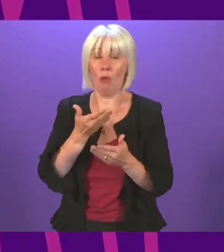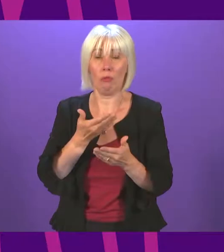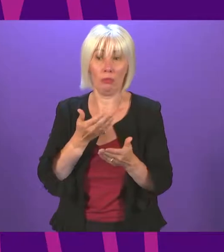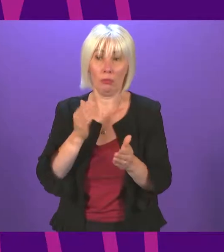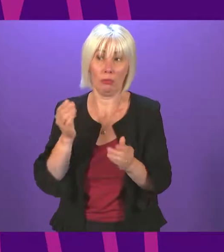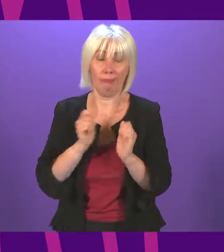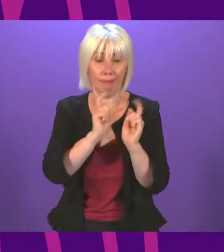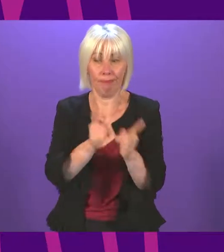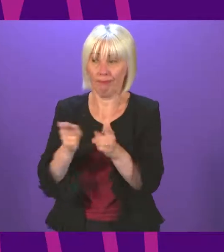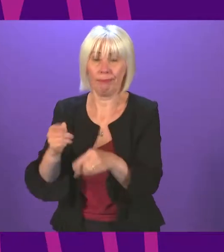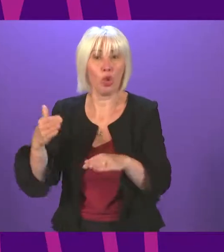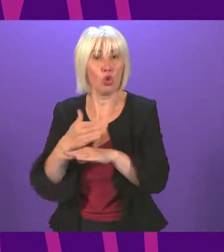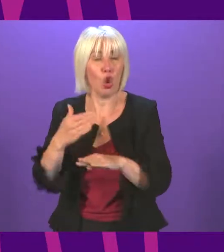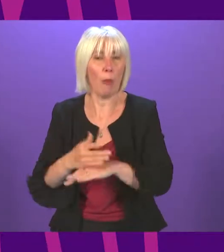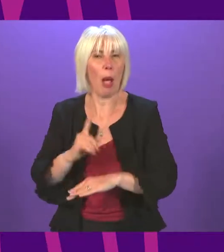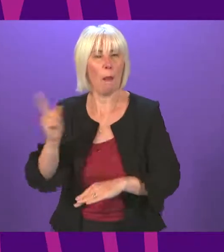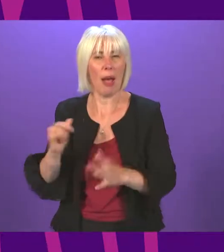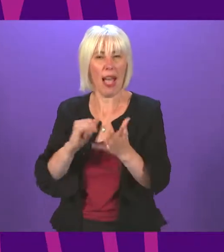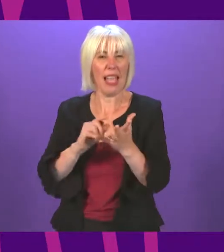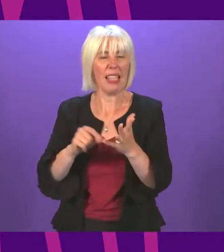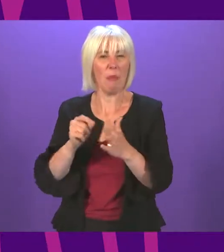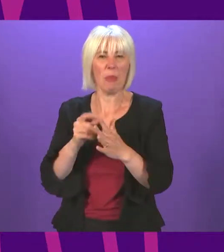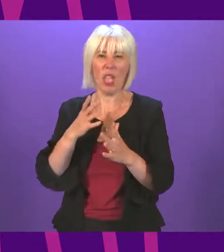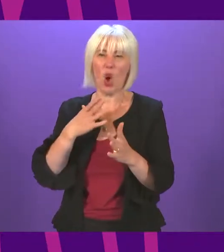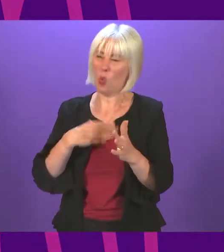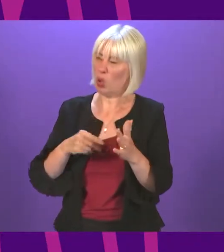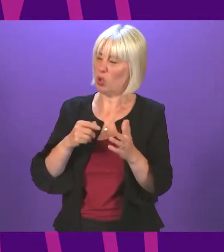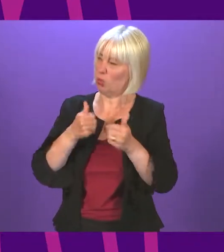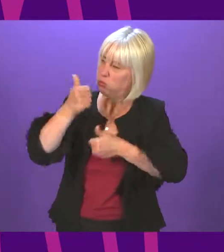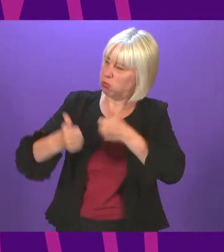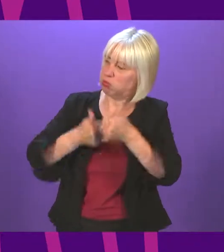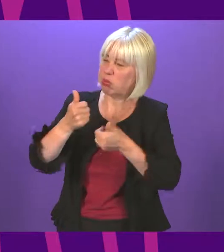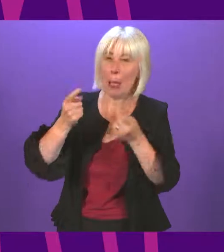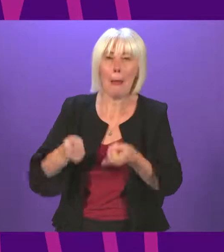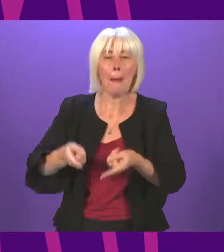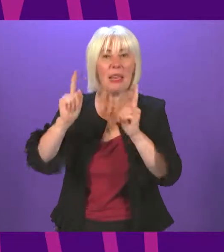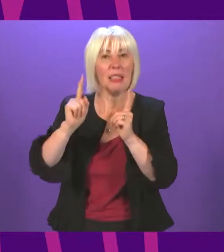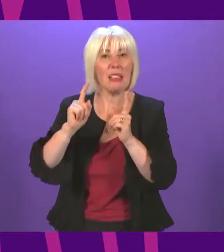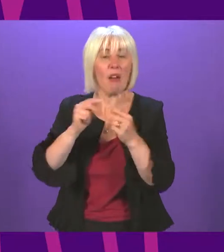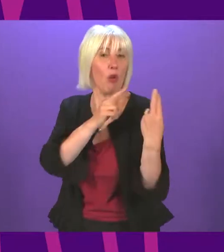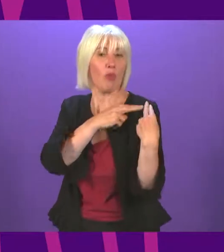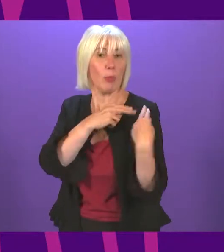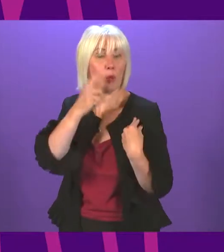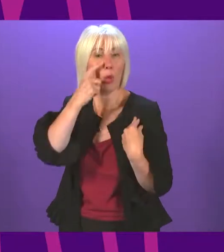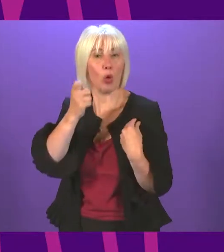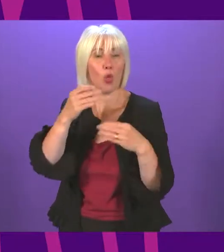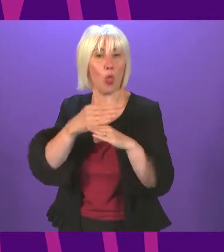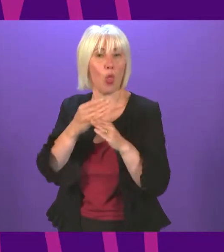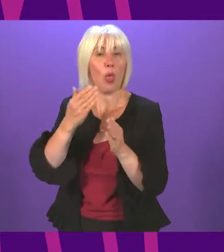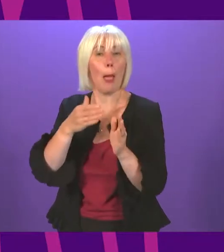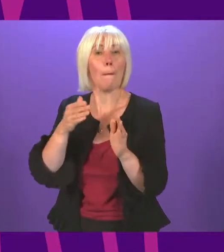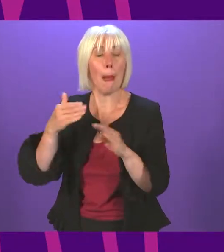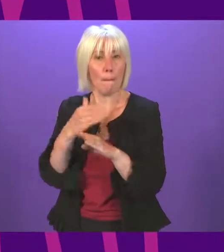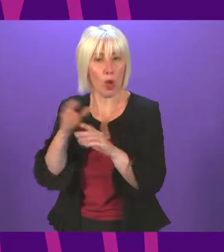Instead, we have the SNP wanting to celebrate the appointment of a minister responsible for youth employment who is overseeing a young